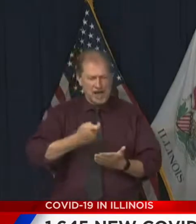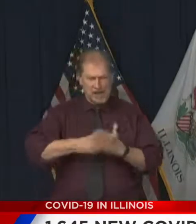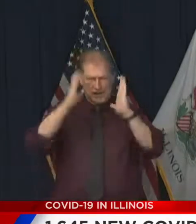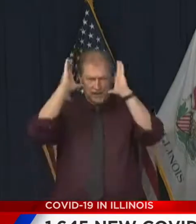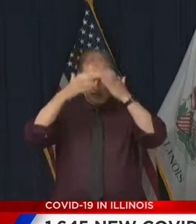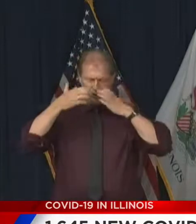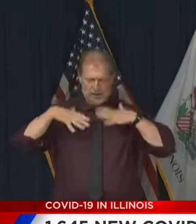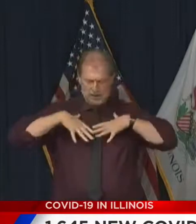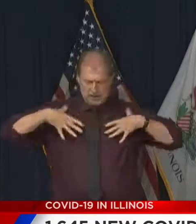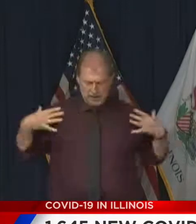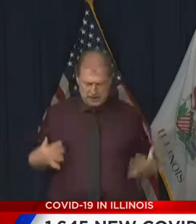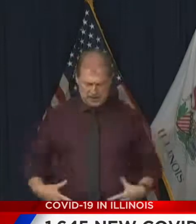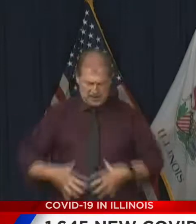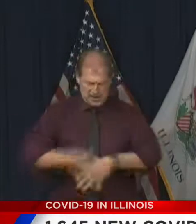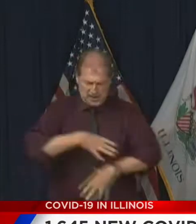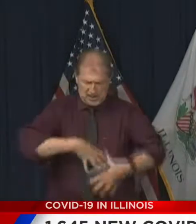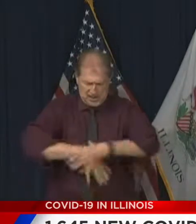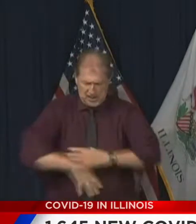Yeah.